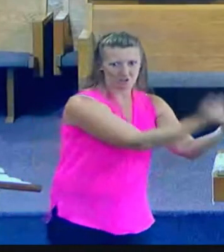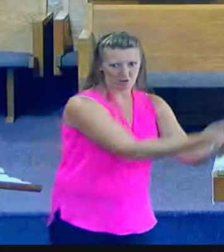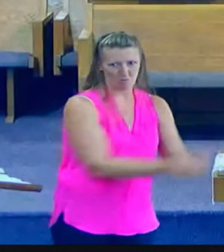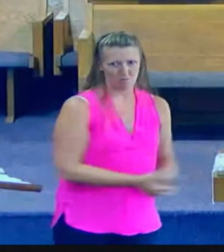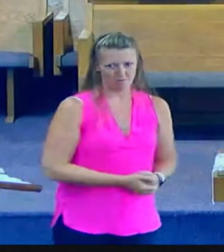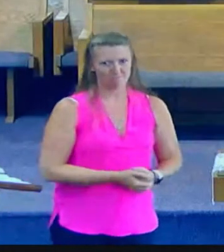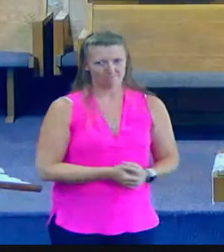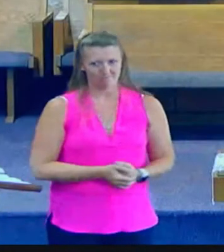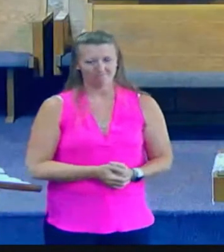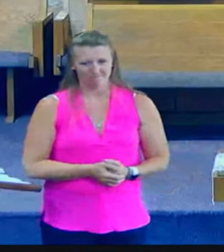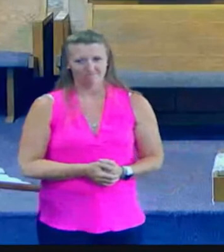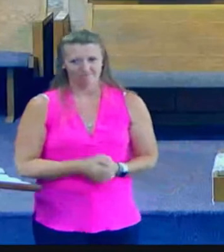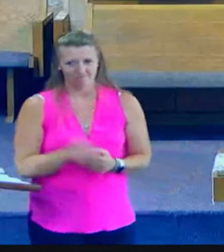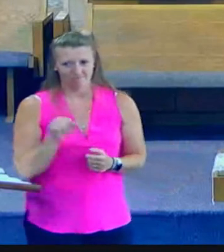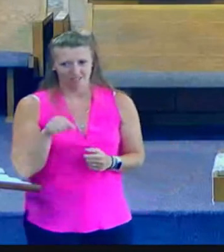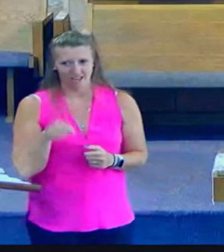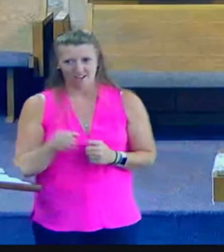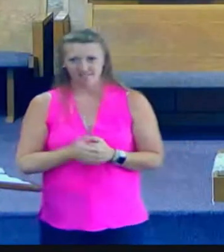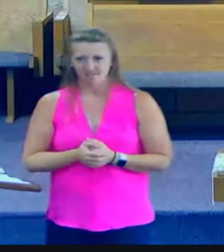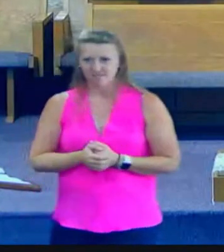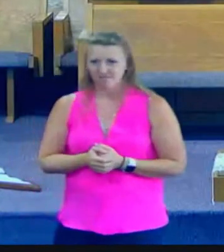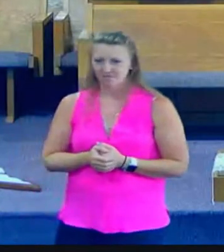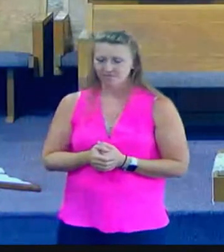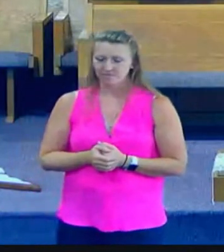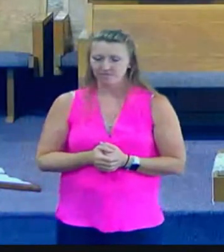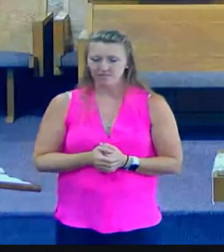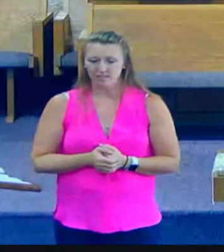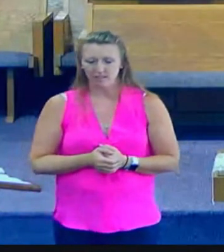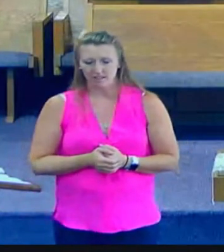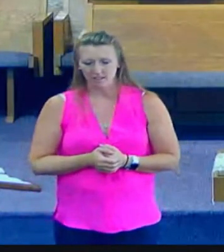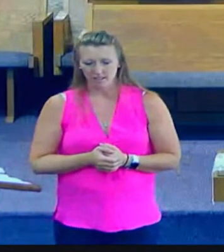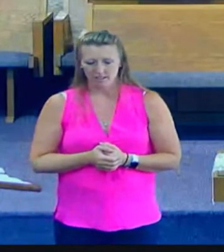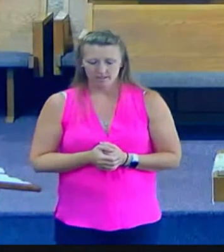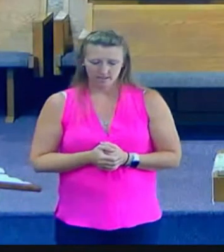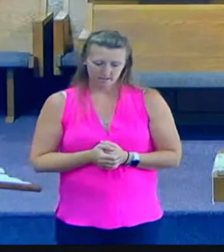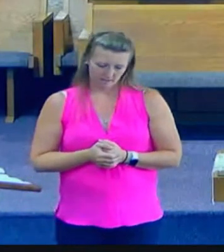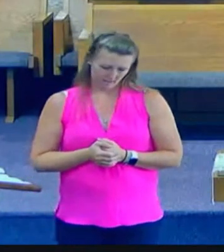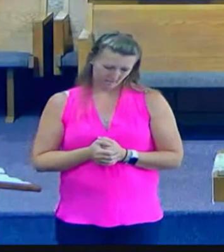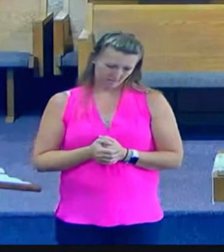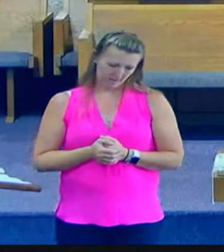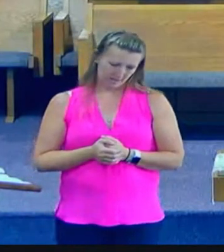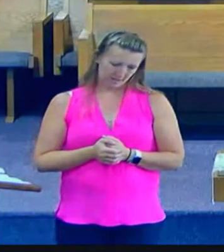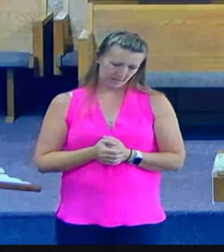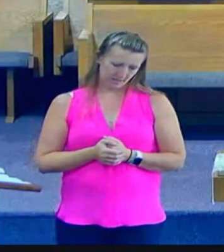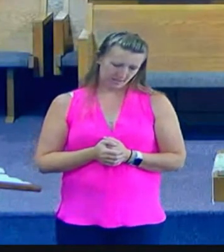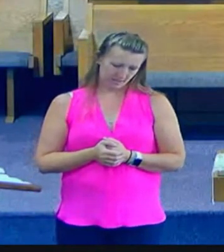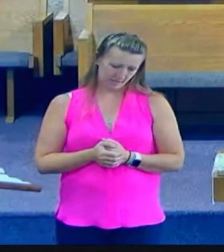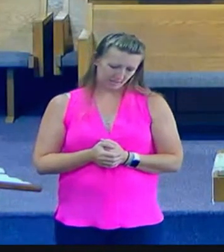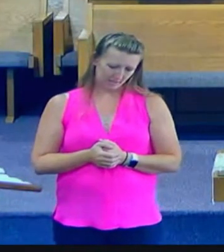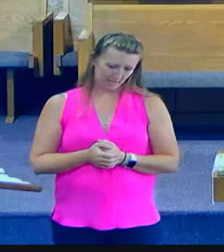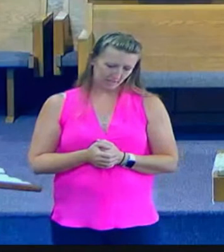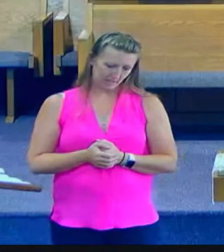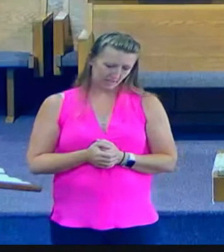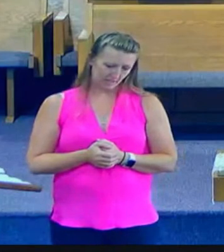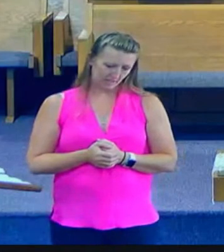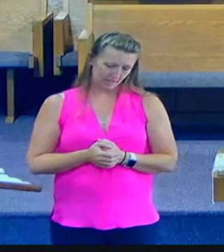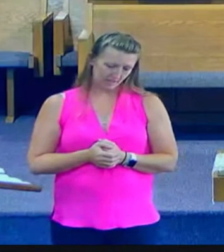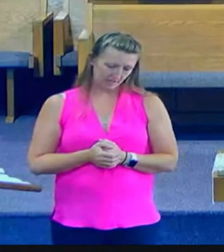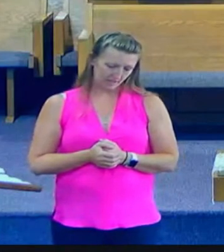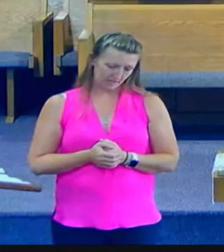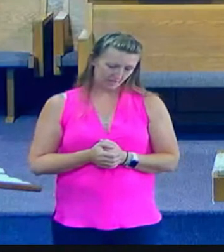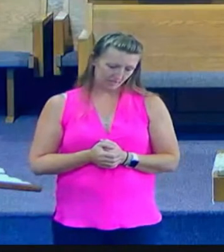he would become born again or born from above meaning given God's divine nature